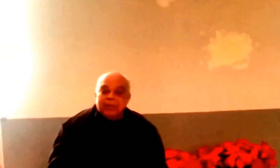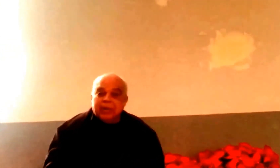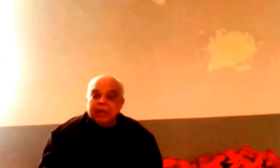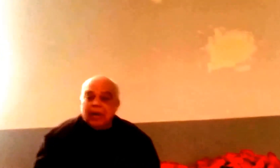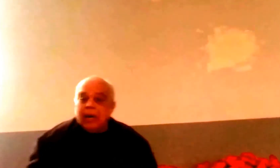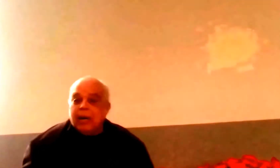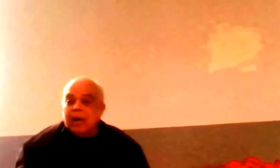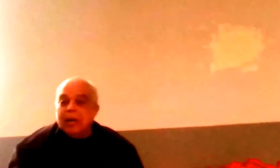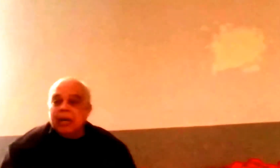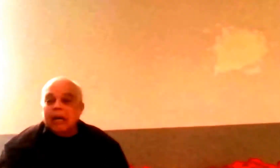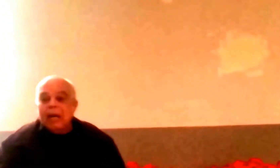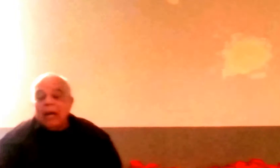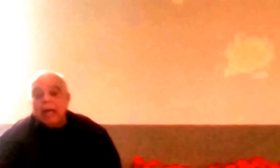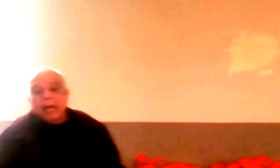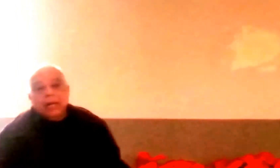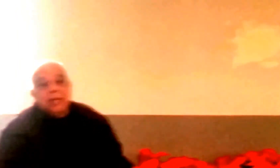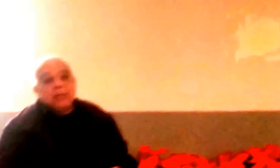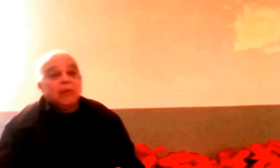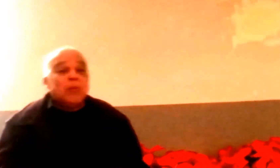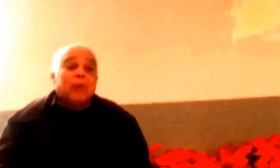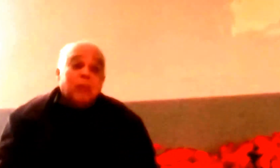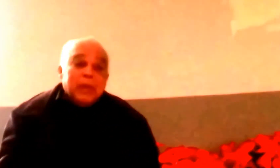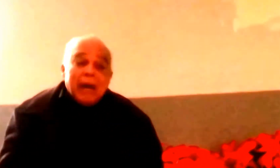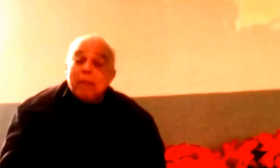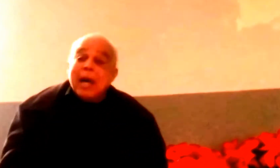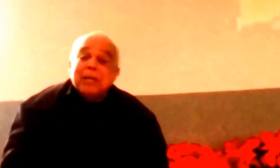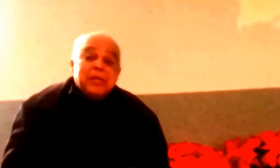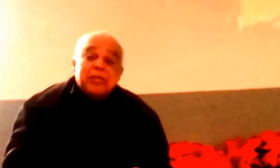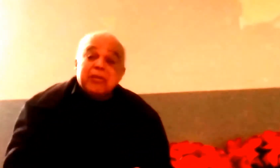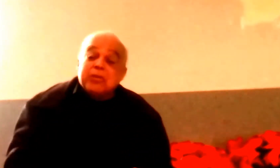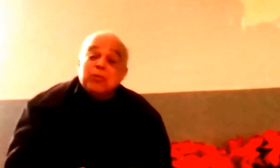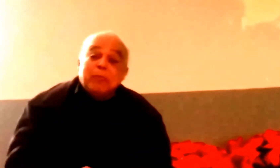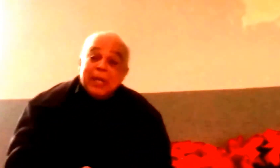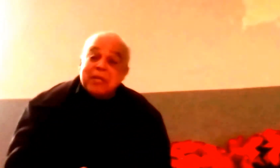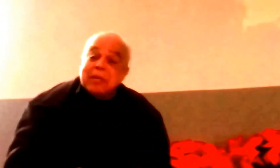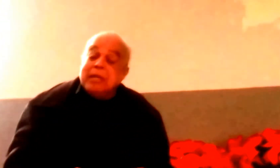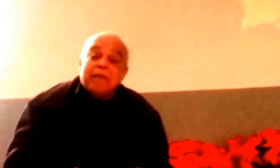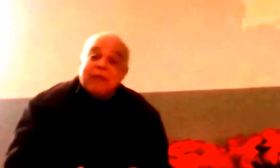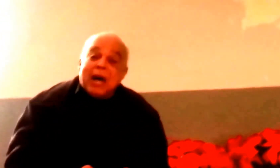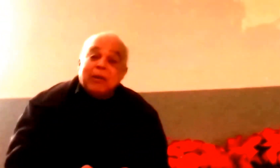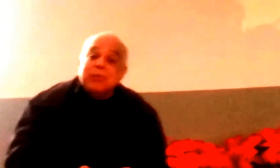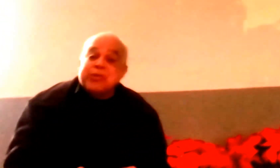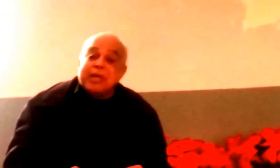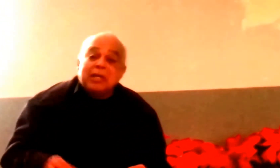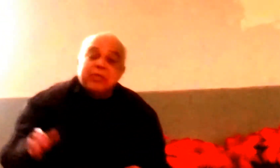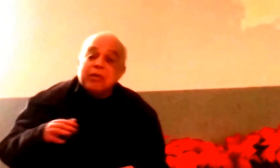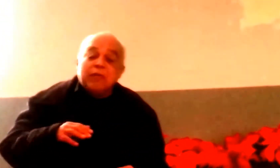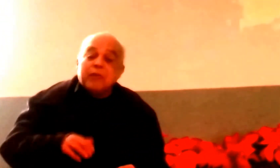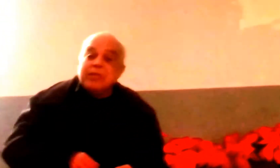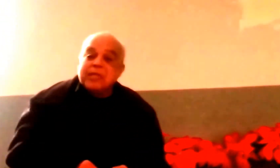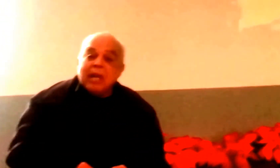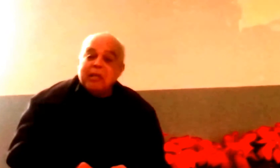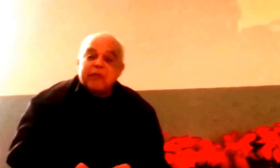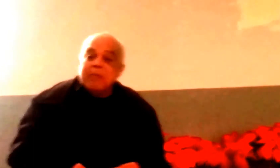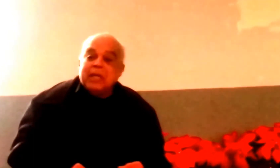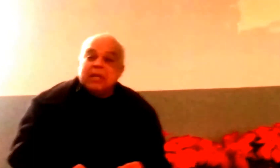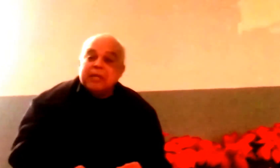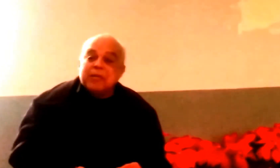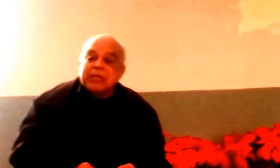and we have politicians who basically have followed Chellis, Silver, and Skellis for many years,